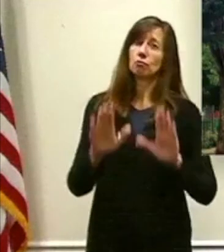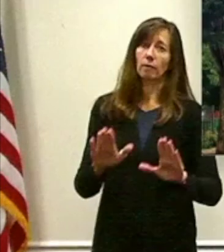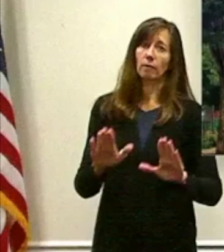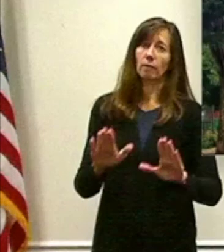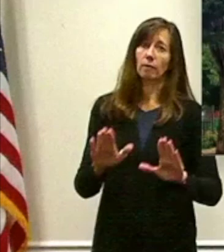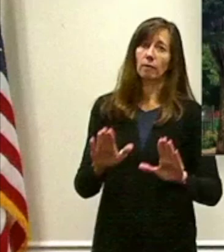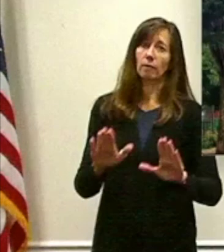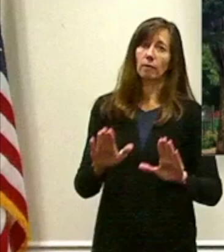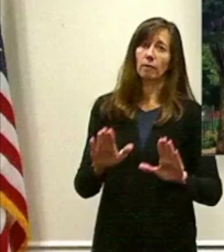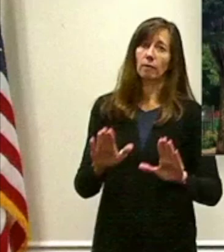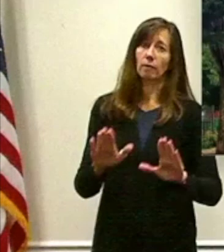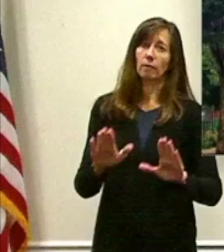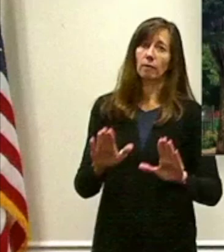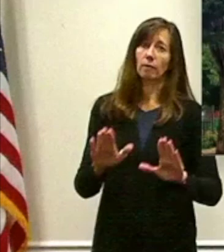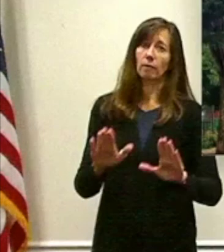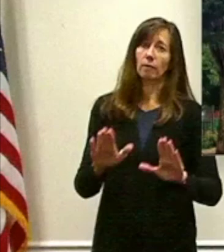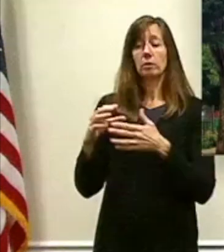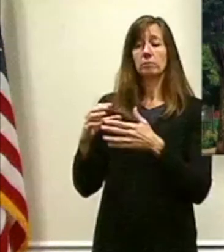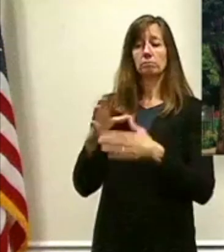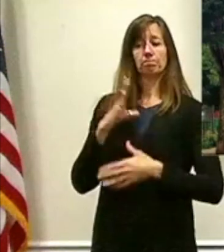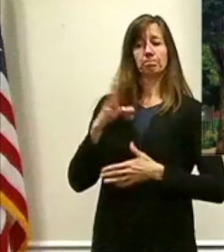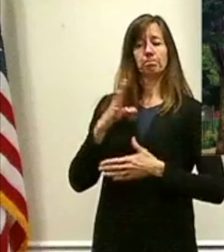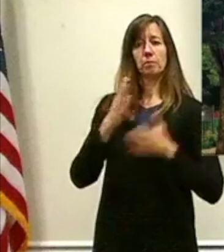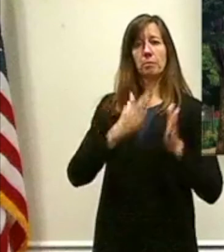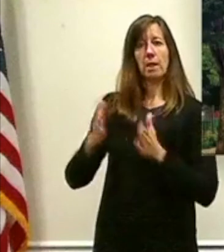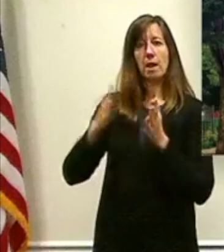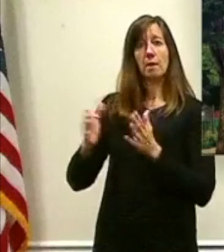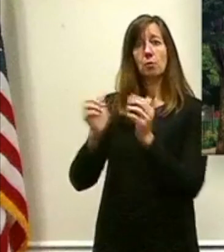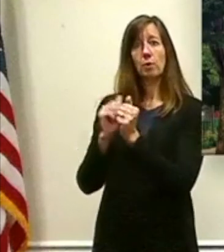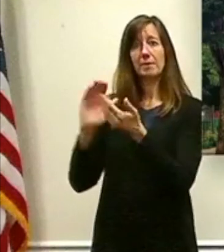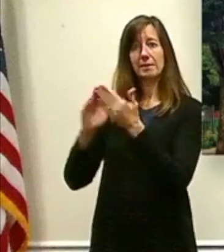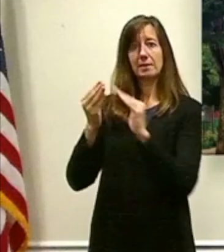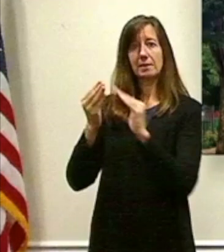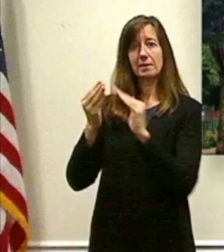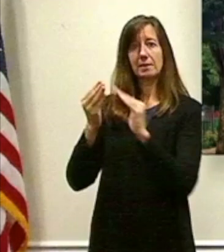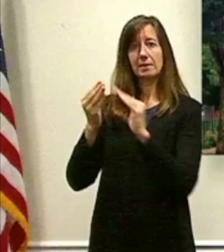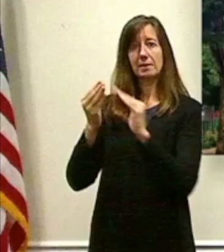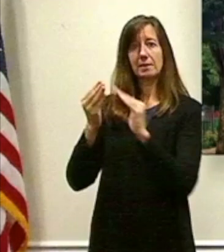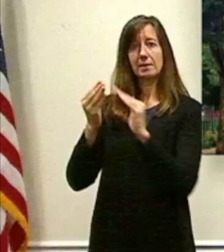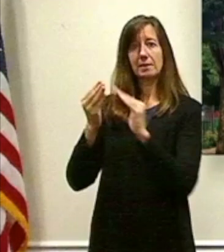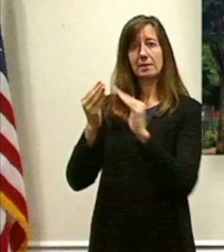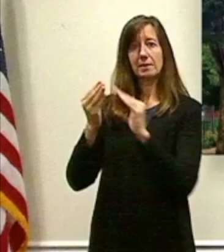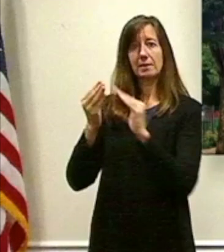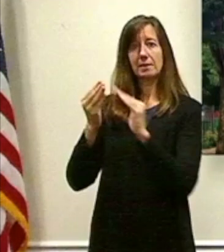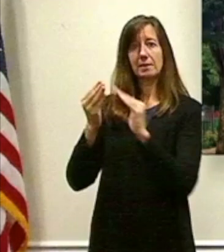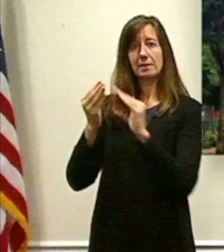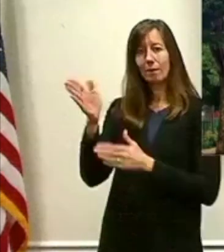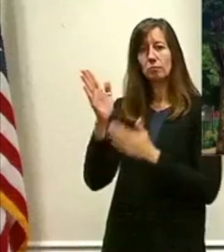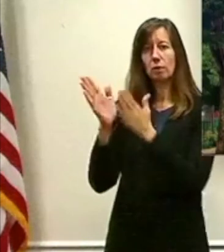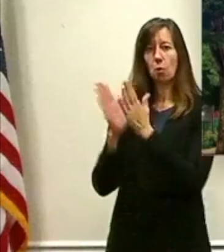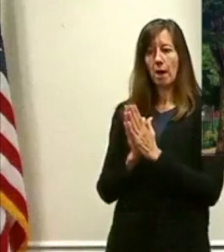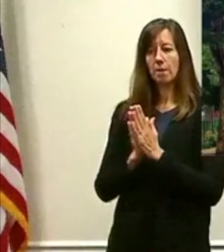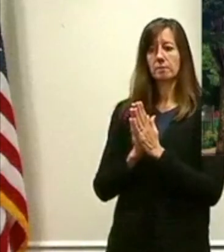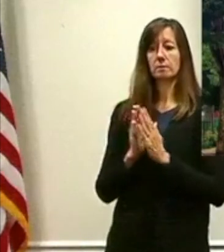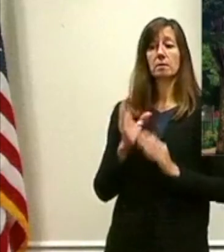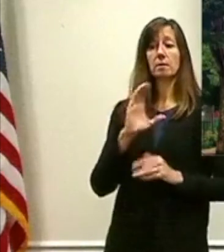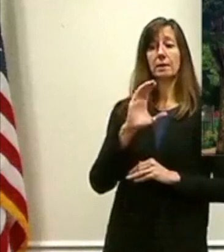basically will establish, will request that the county joins the city as co-owner of the property,